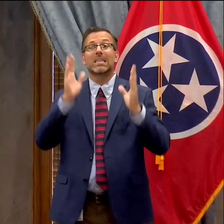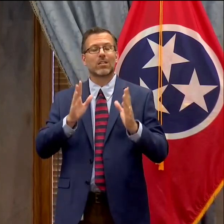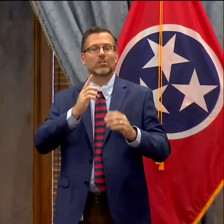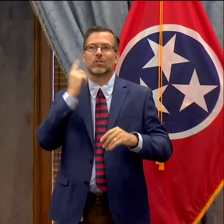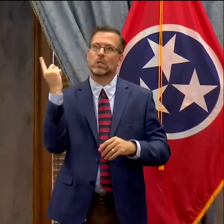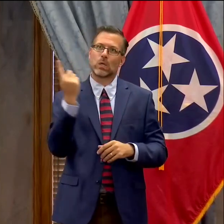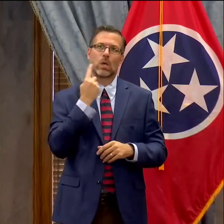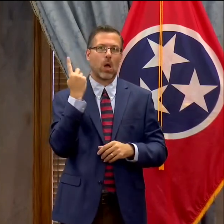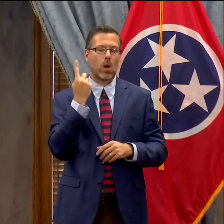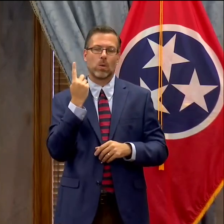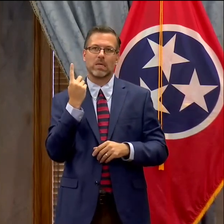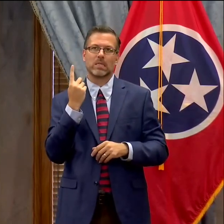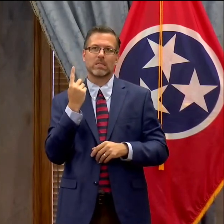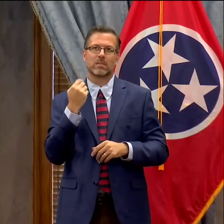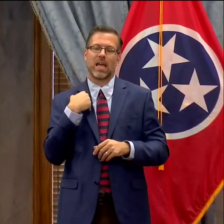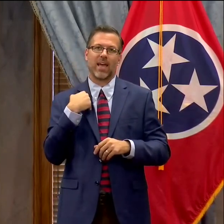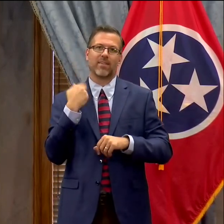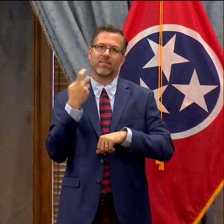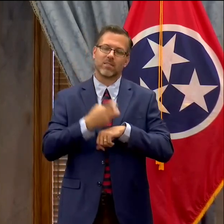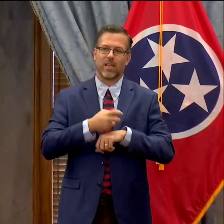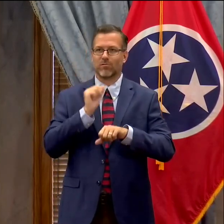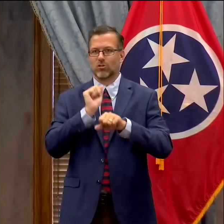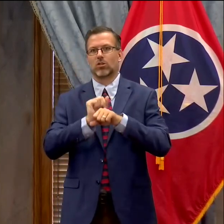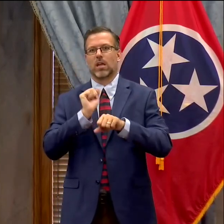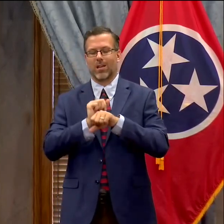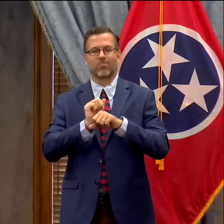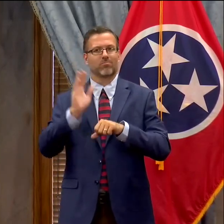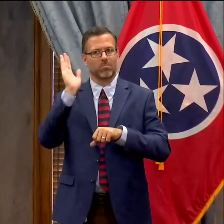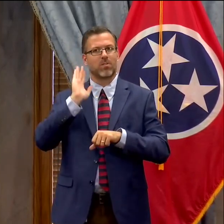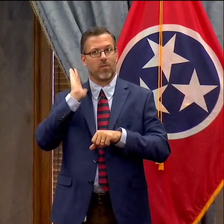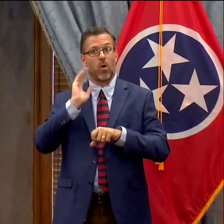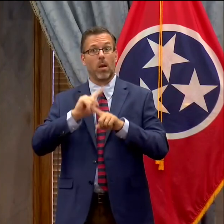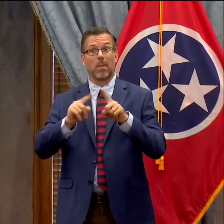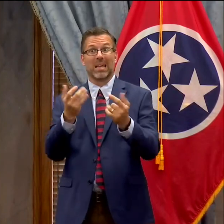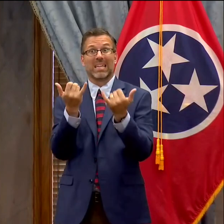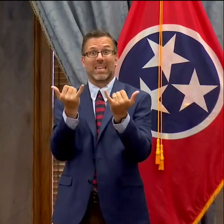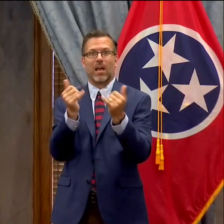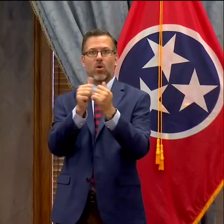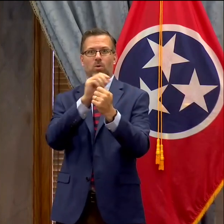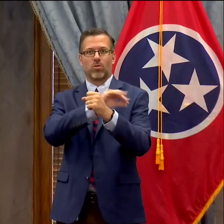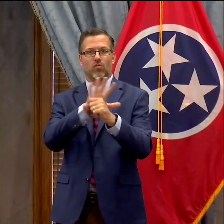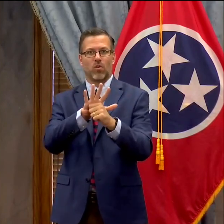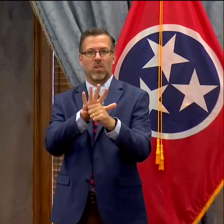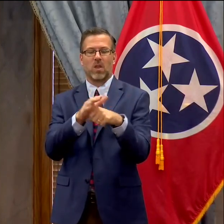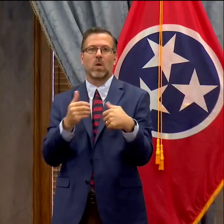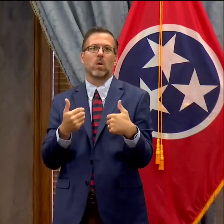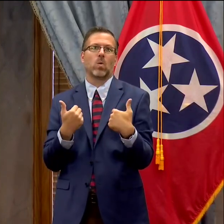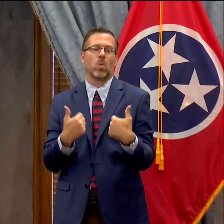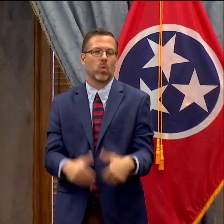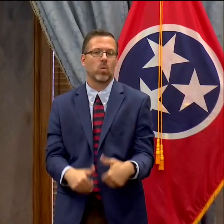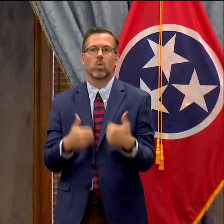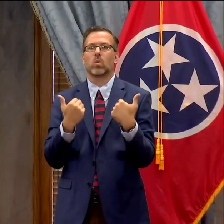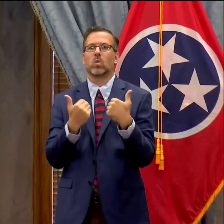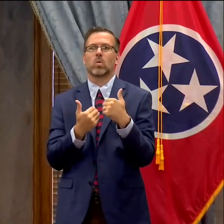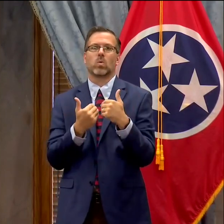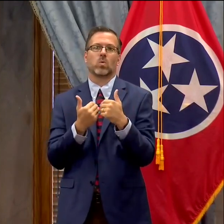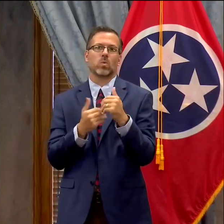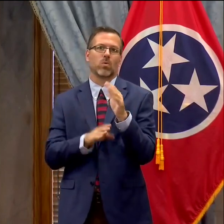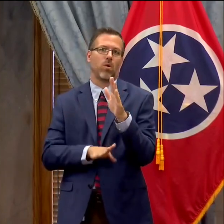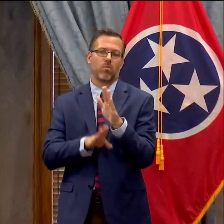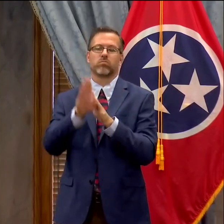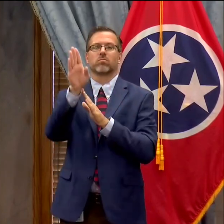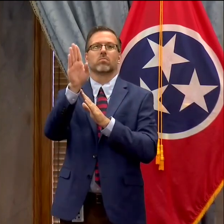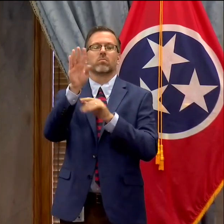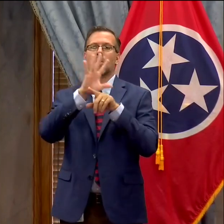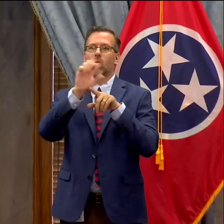do the hard work of teaching kids but in this environment uh they're being asked to do a lot of hard work and we're grateful for